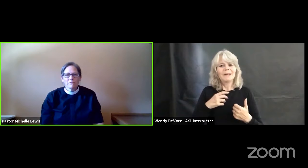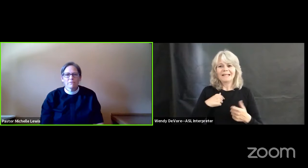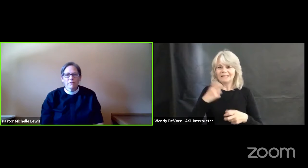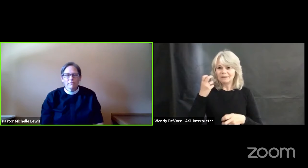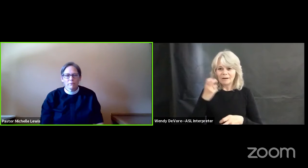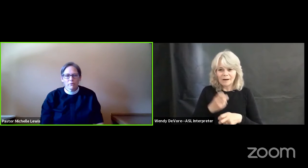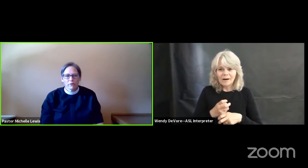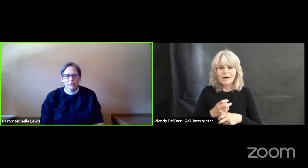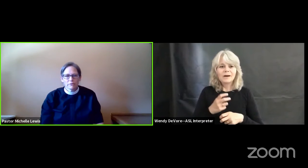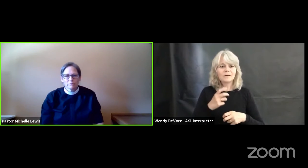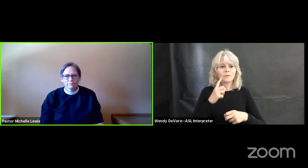of the world